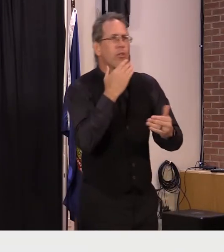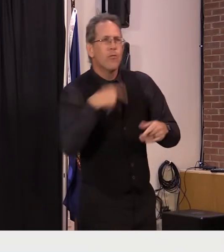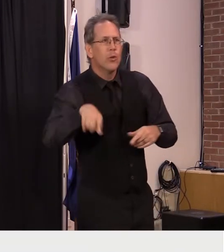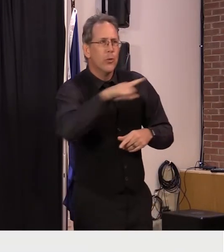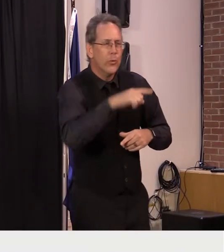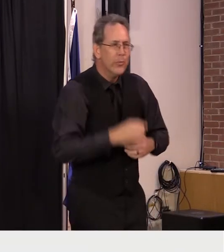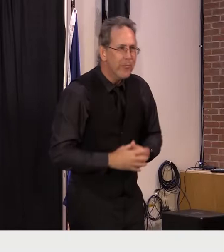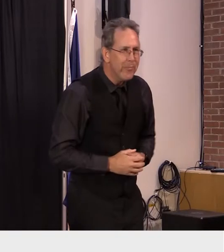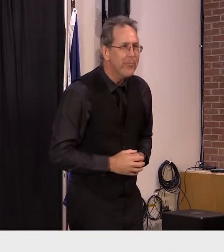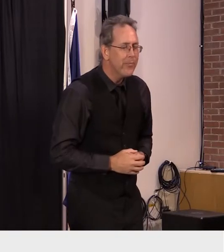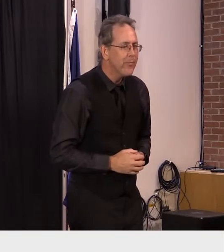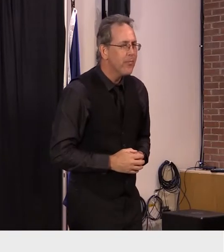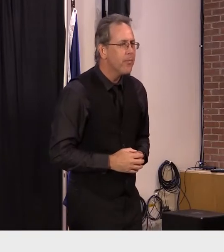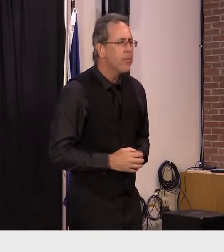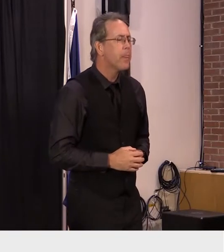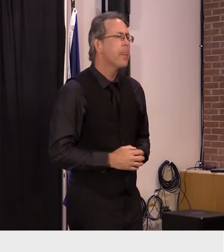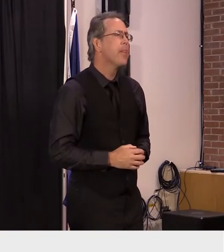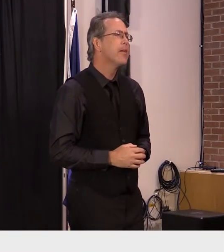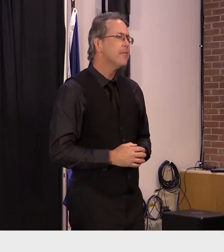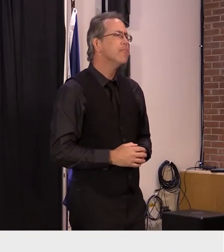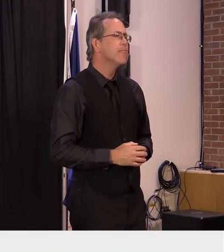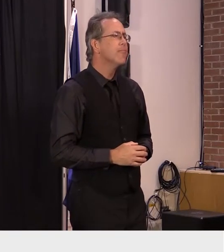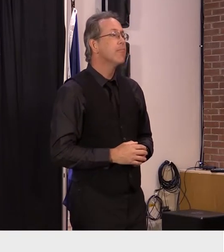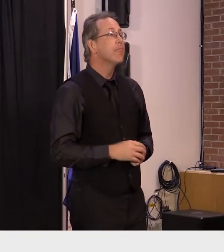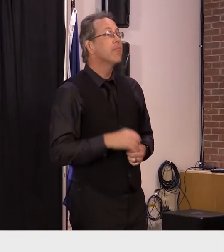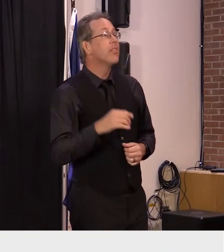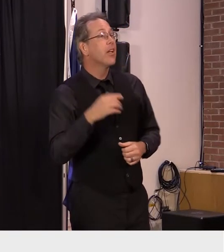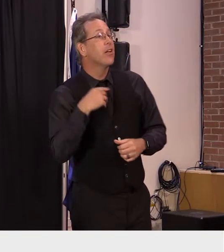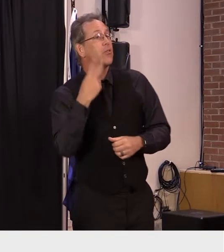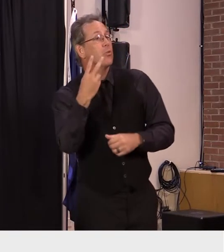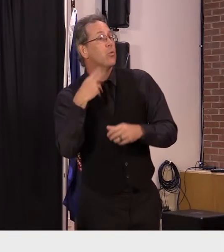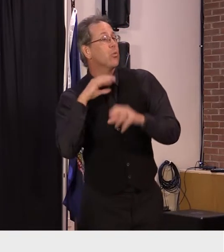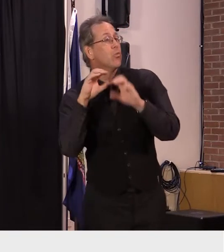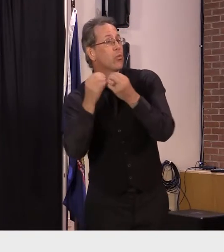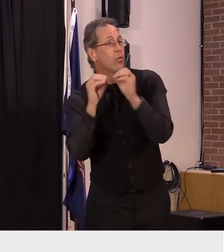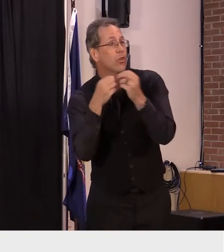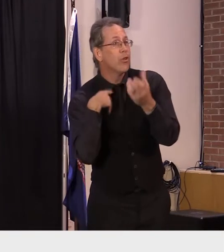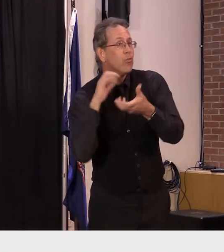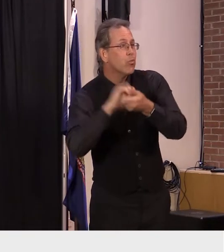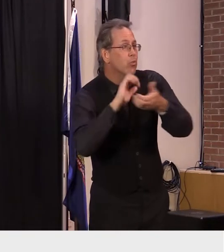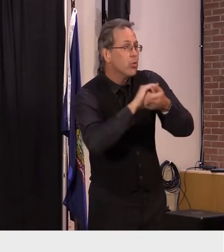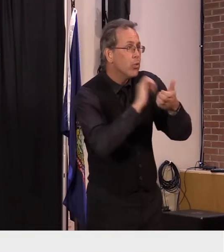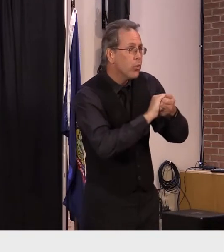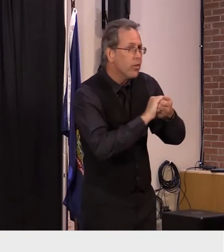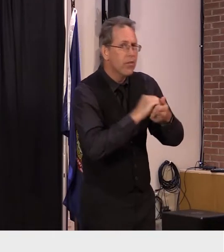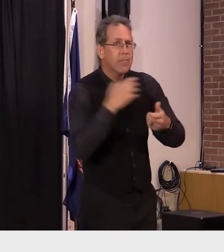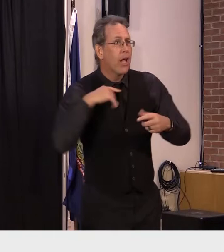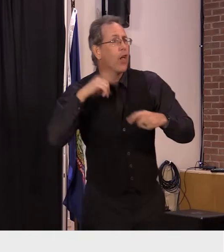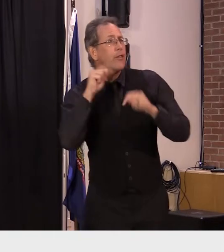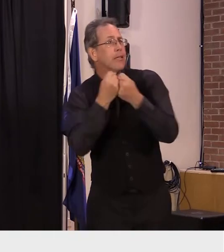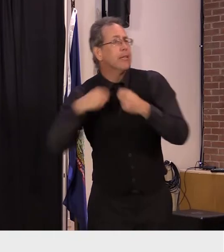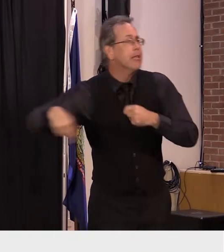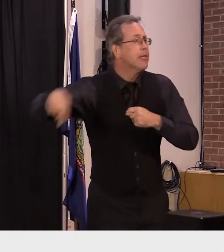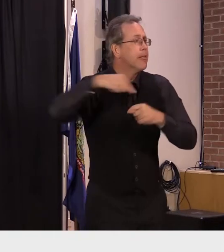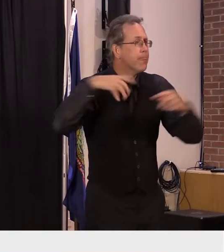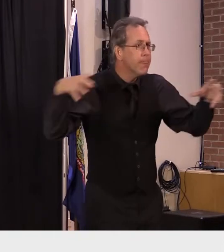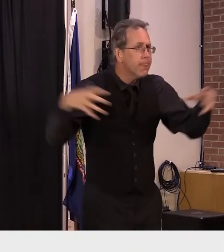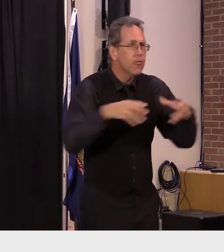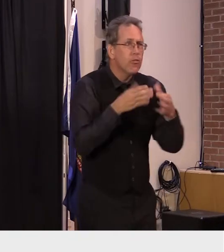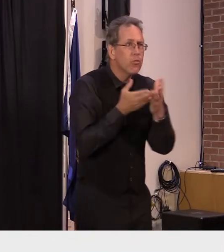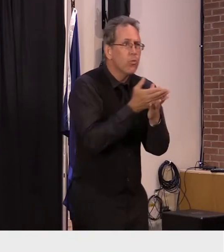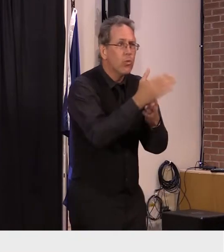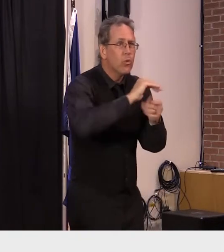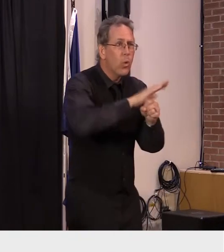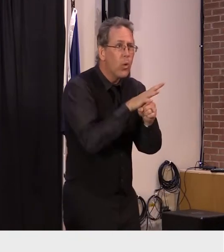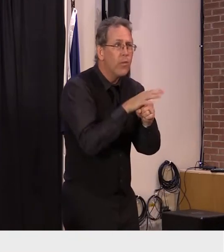i've been most closely associated with the broader team managing the pandemic and the extension of that team